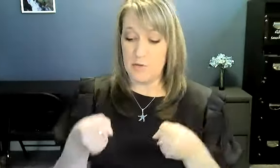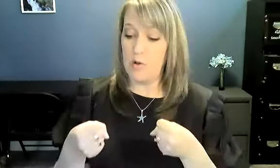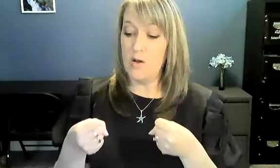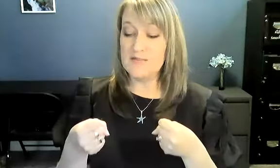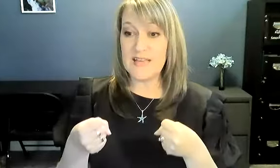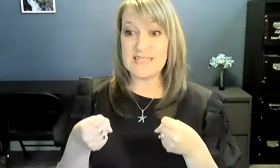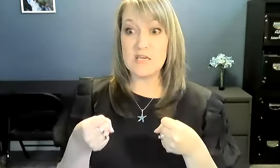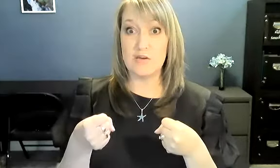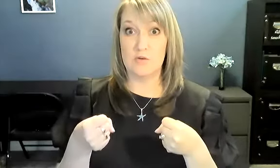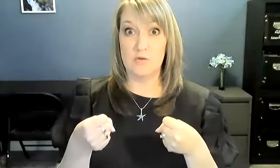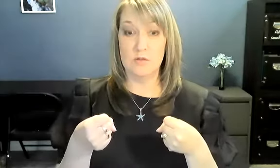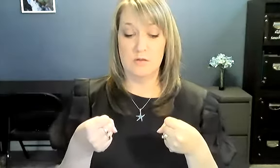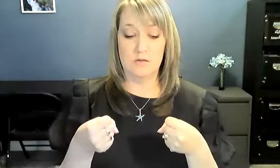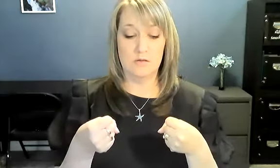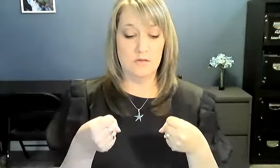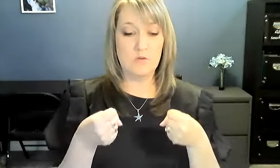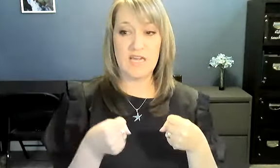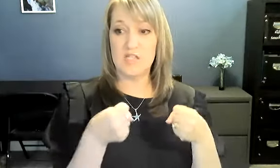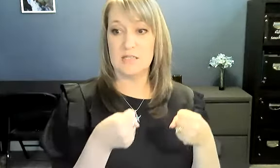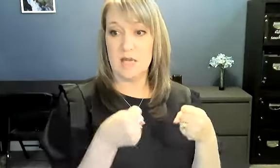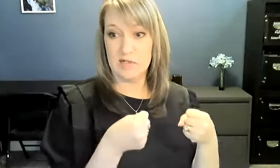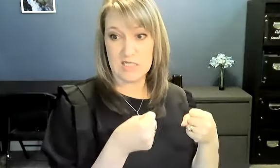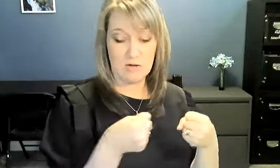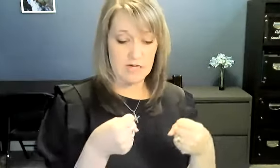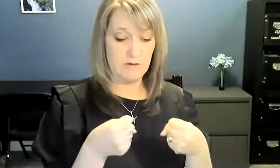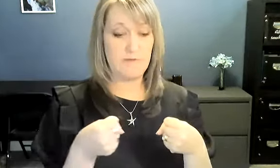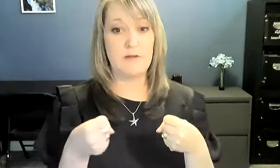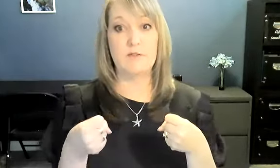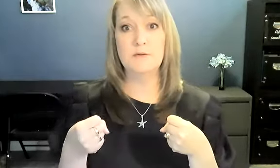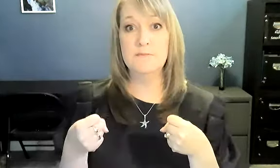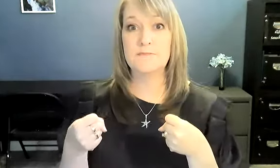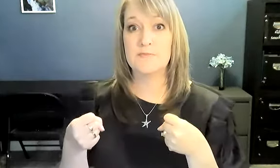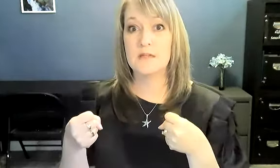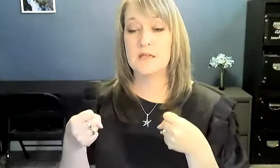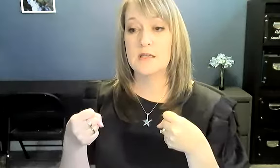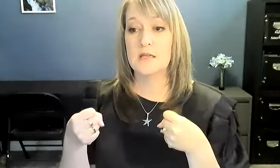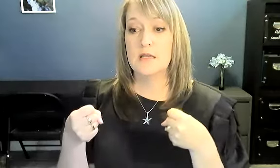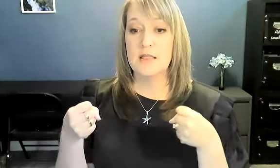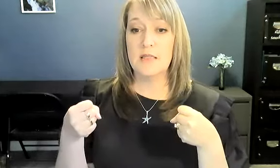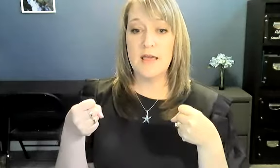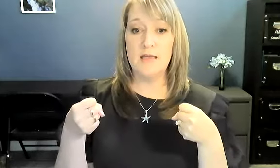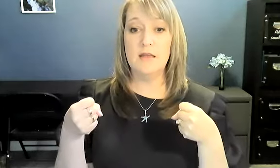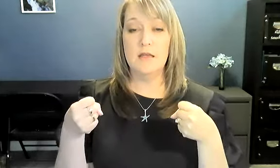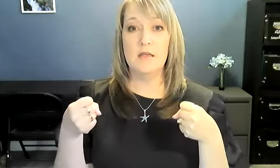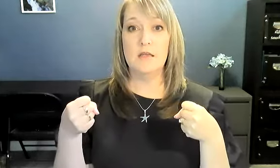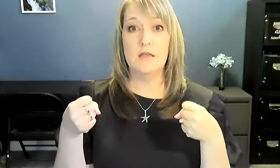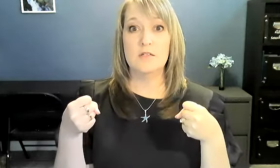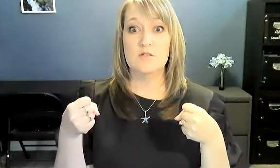your palms facing you. Location is kind of just out here in front of you. So then to,